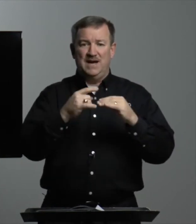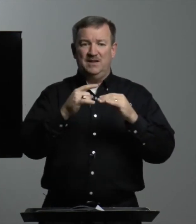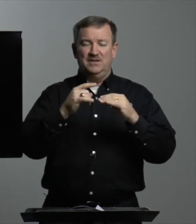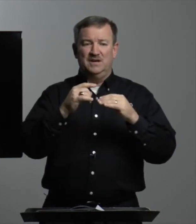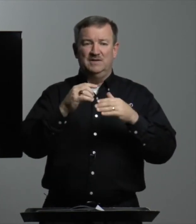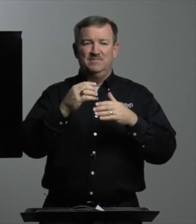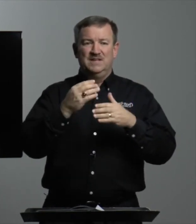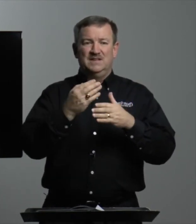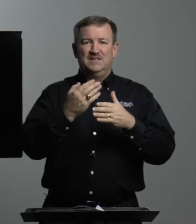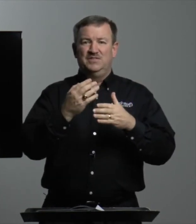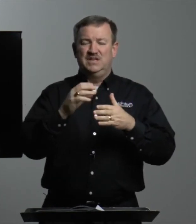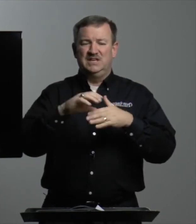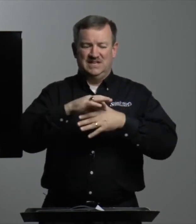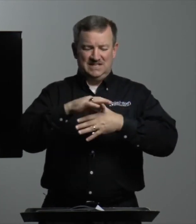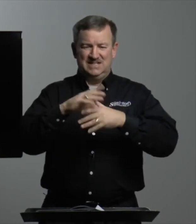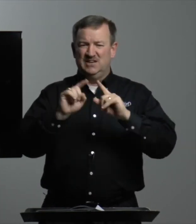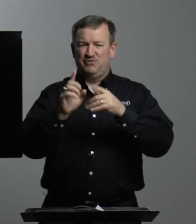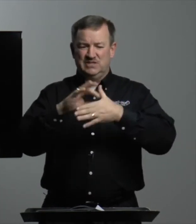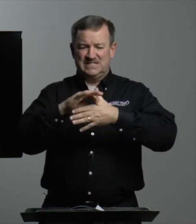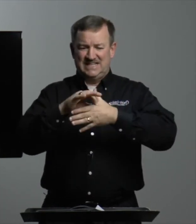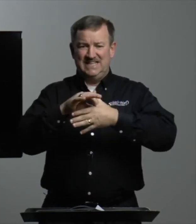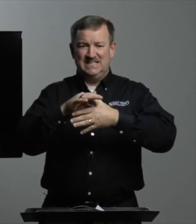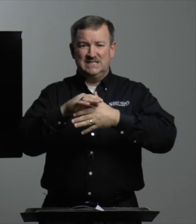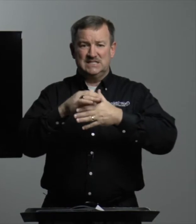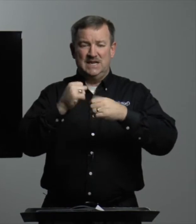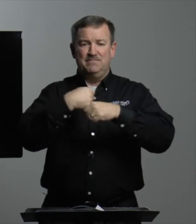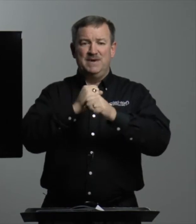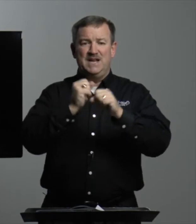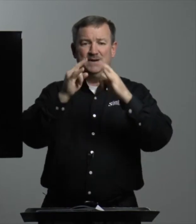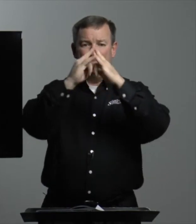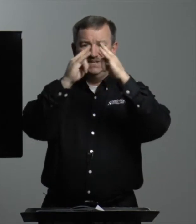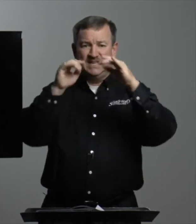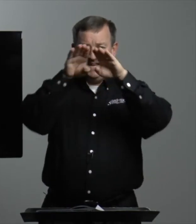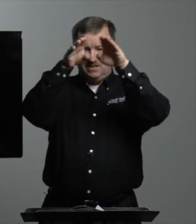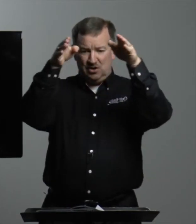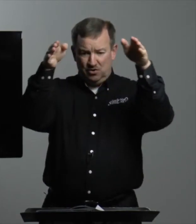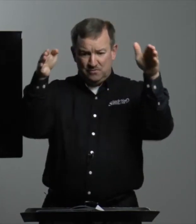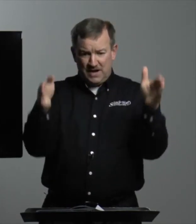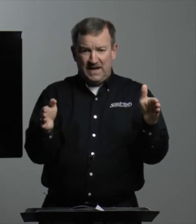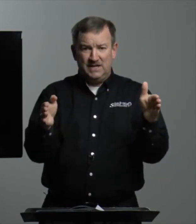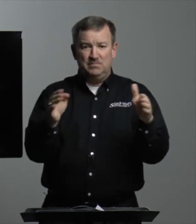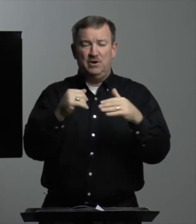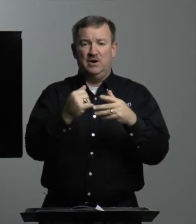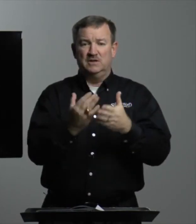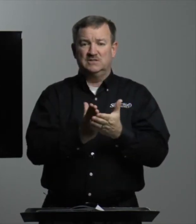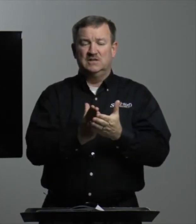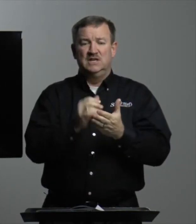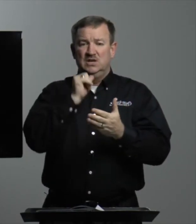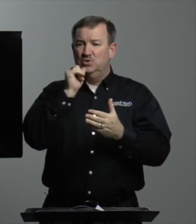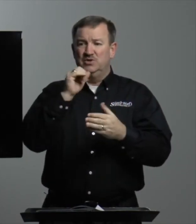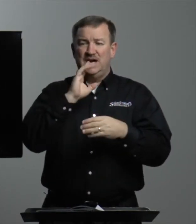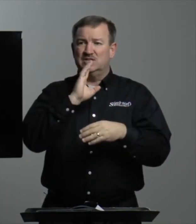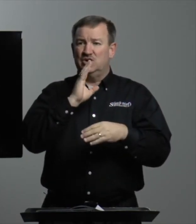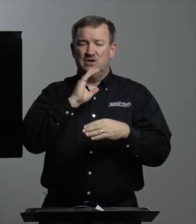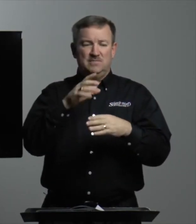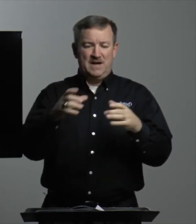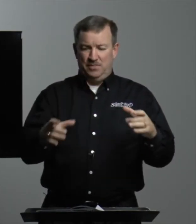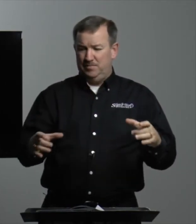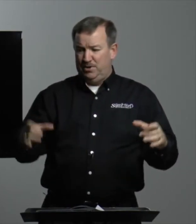about the different skins that made up the tent, the overhanging parts. We'll not talk about the